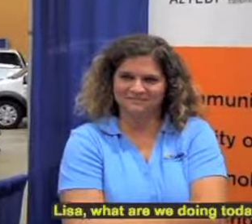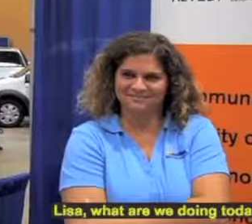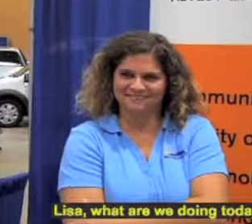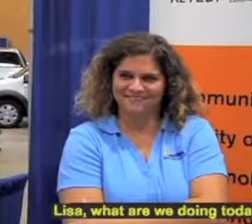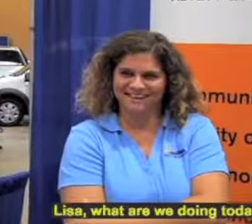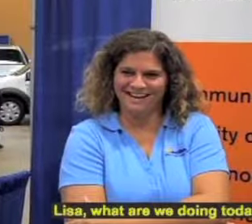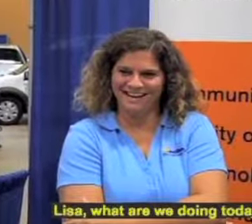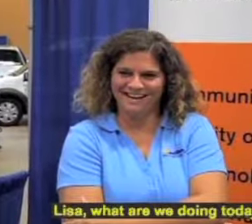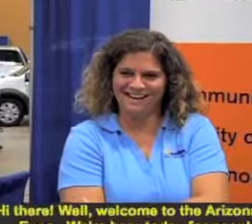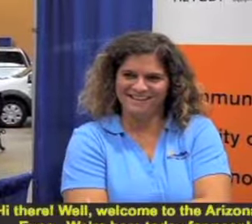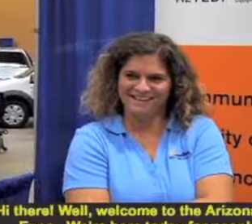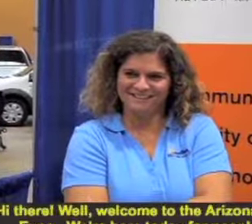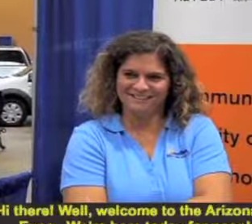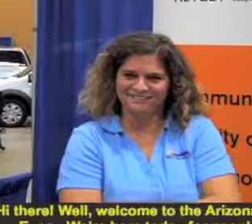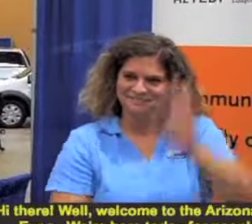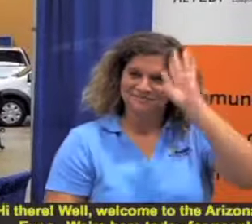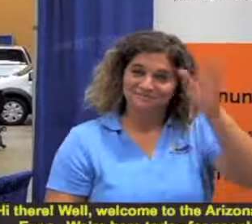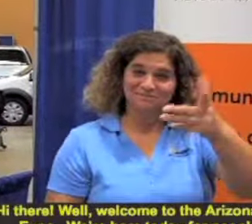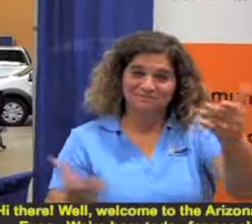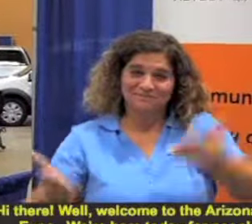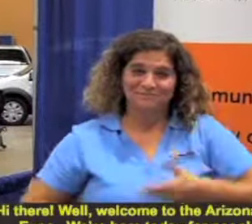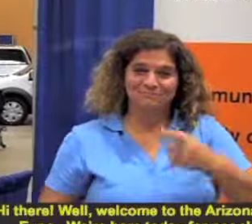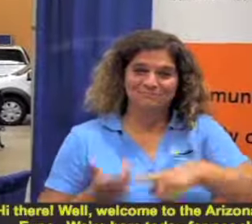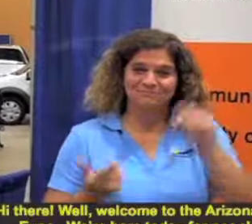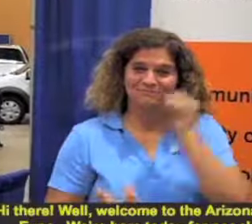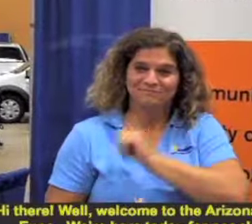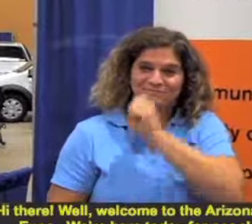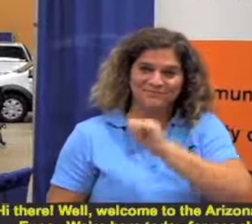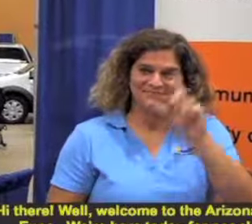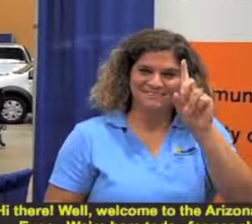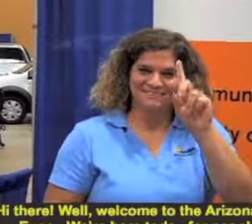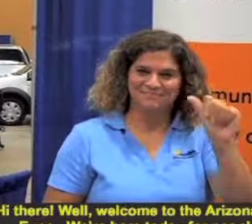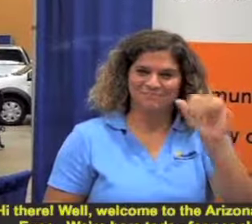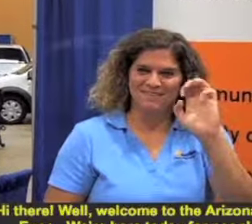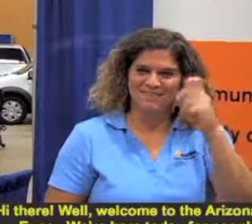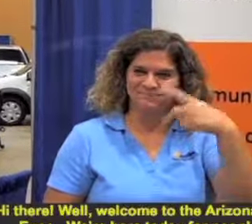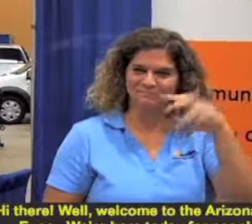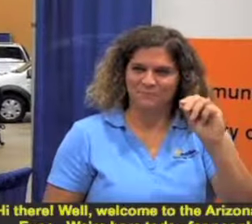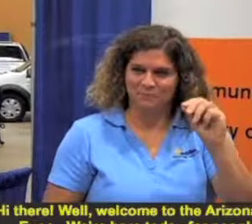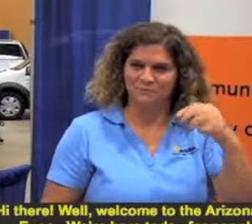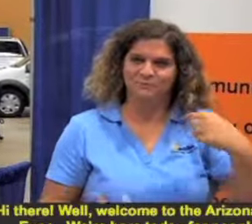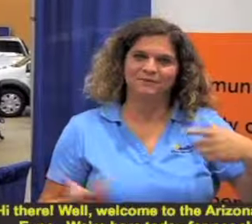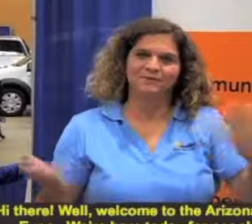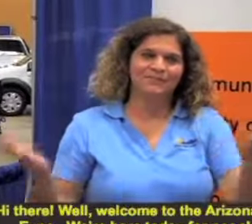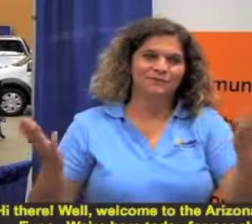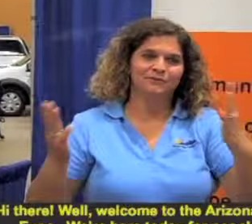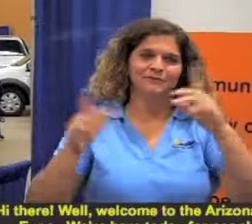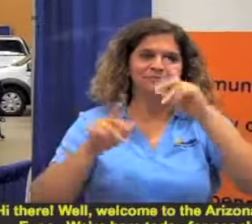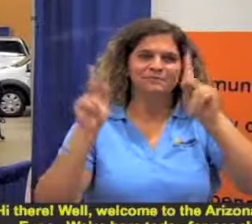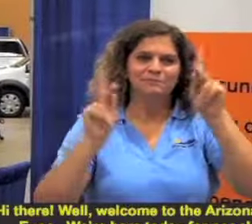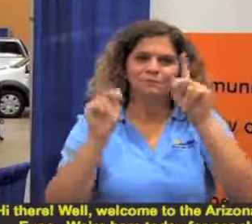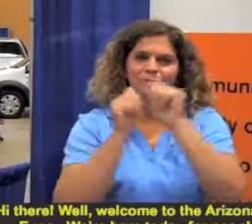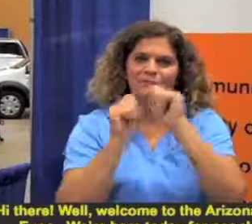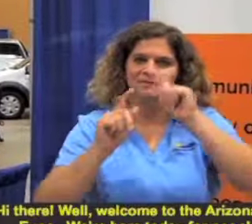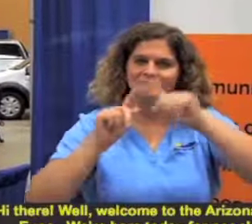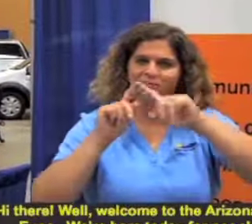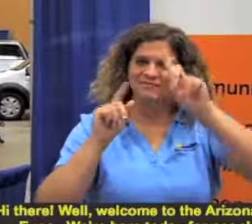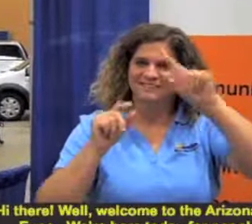we doing today? Hi there, well welcome to the Arizona Disability Expo and we're here today